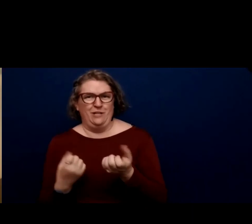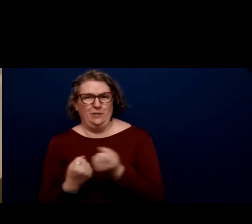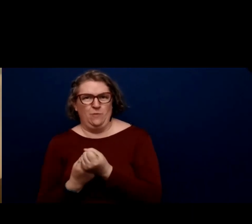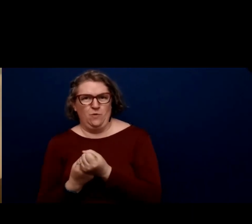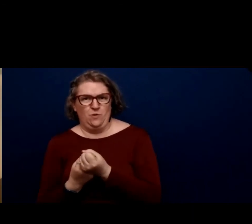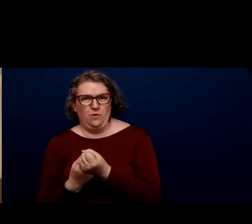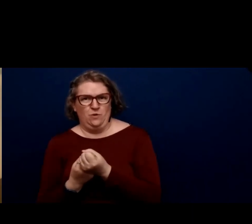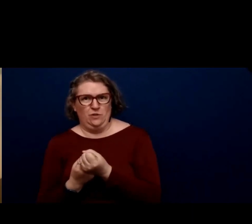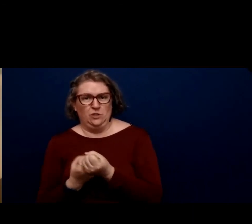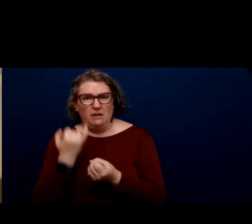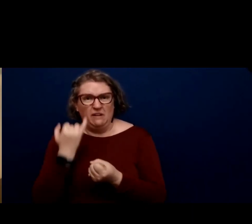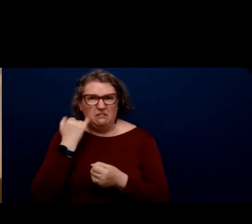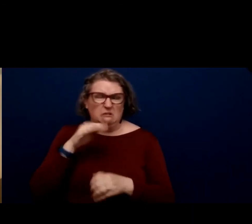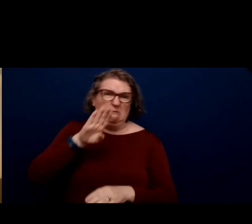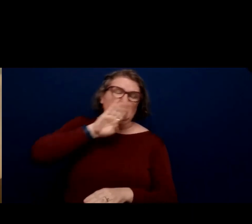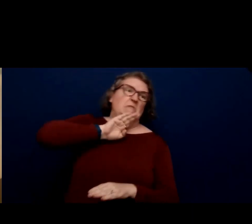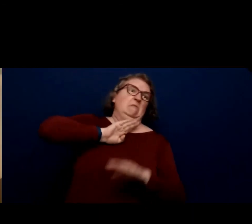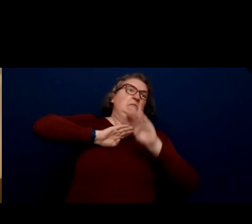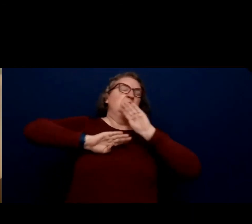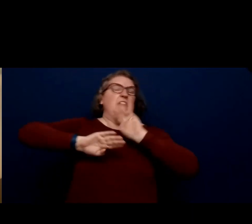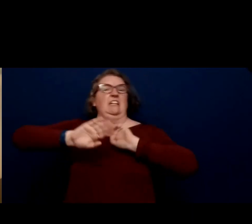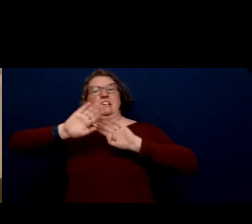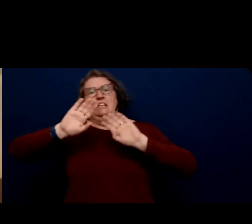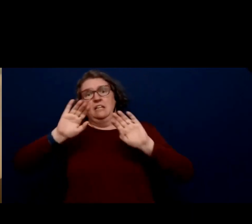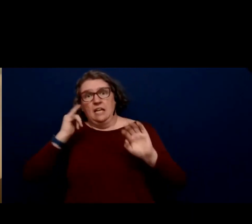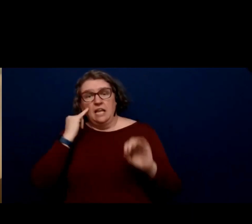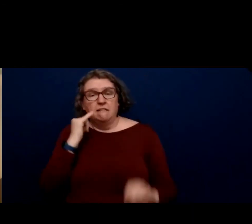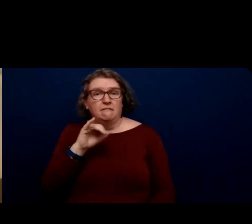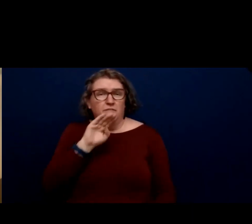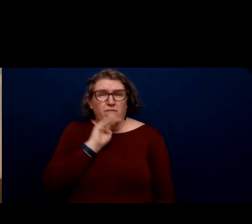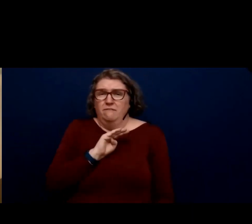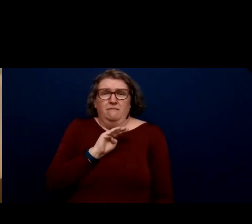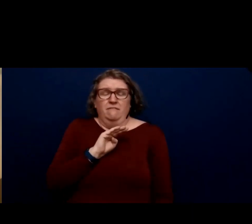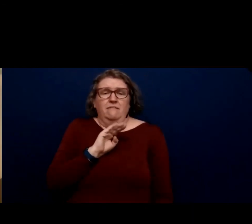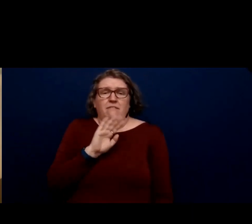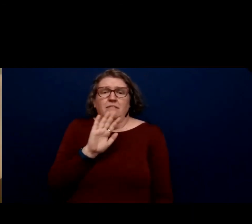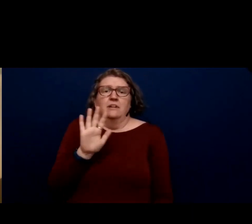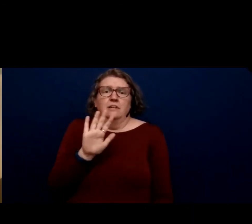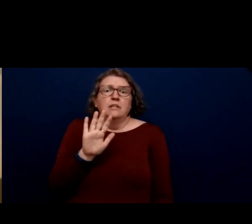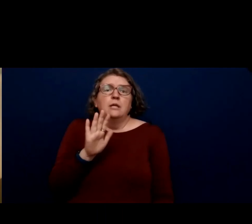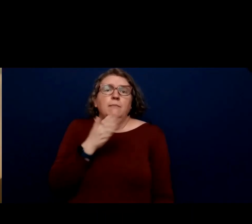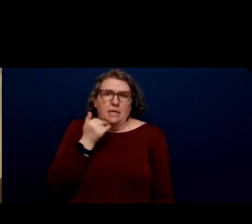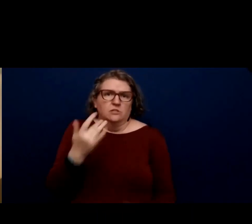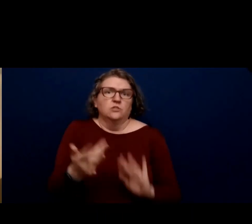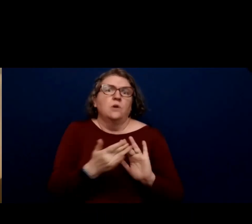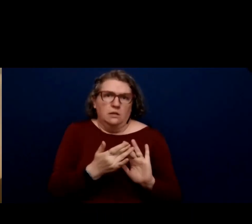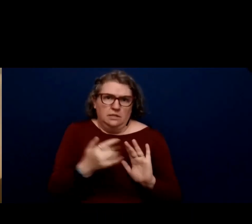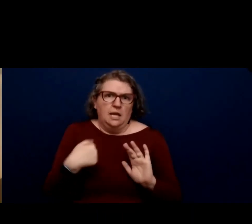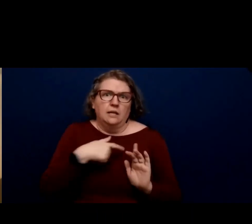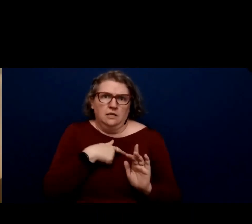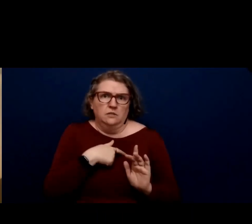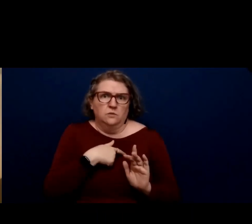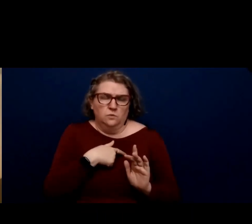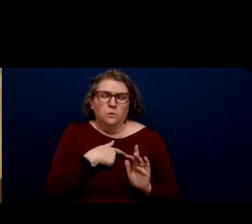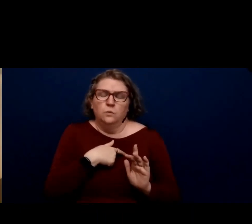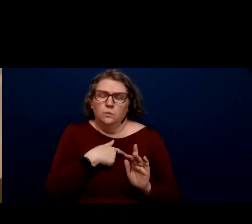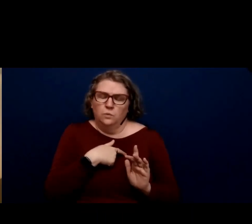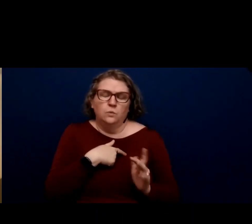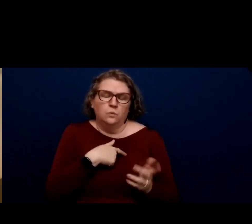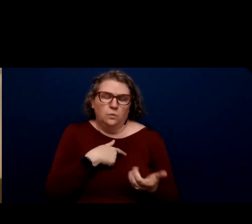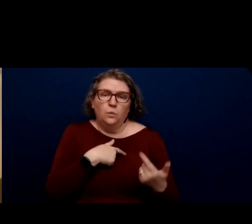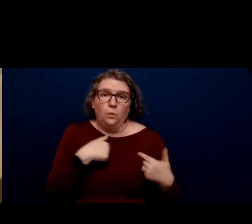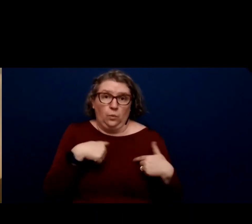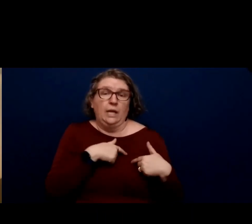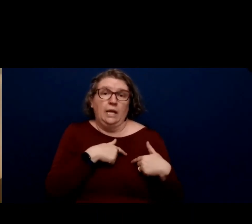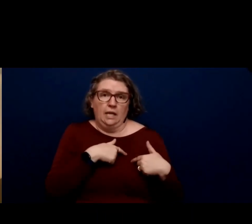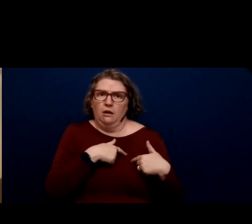be stymied. Actually, if you find your stymied, um, uh, contact us because, uh, uh, you know, kind of